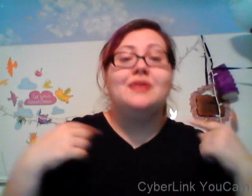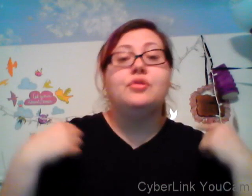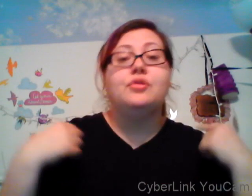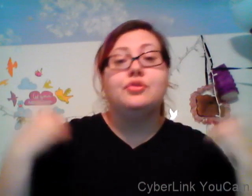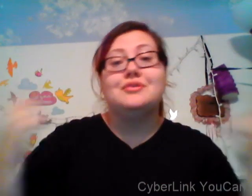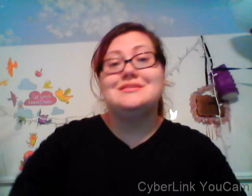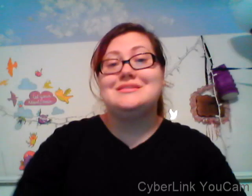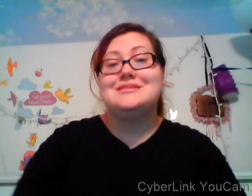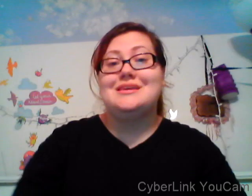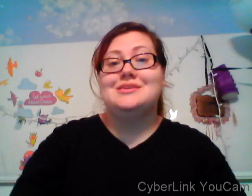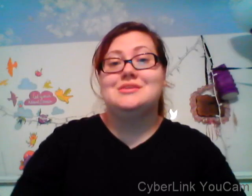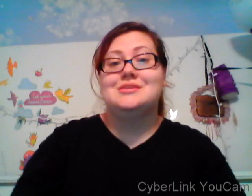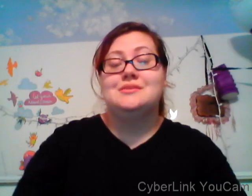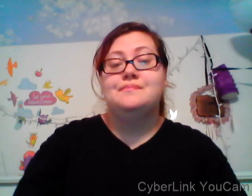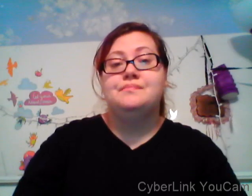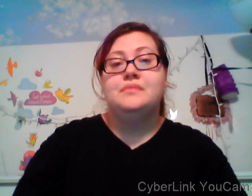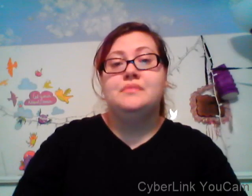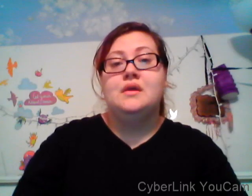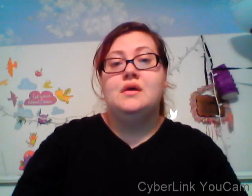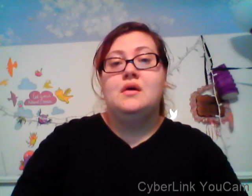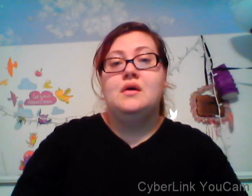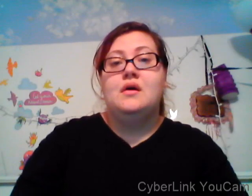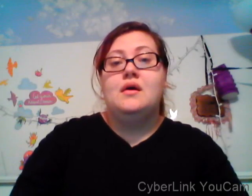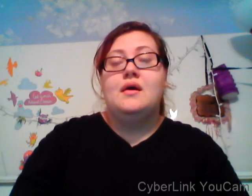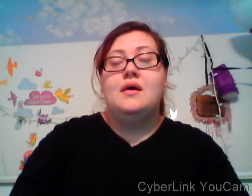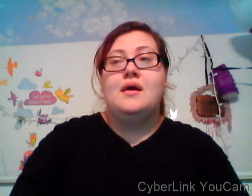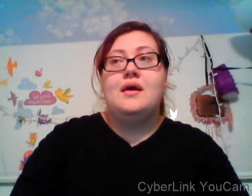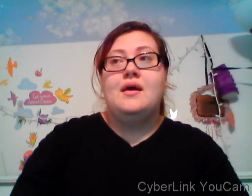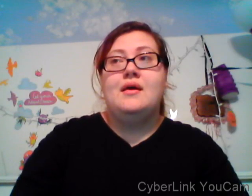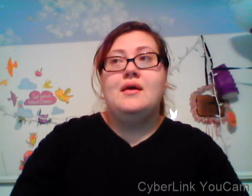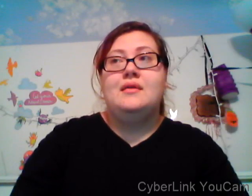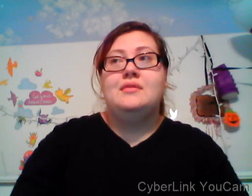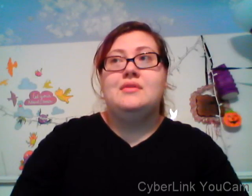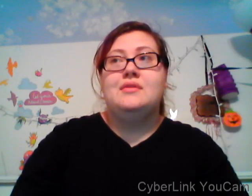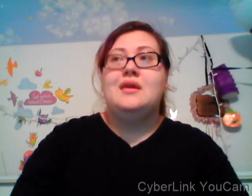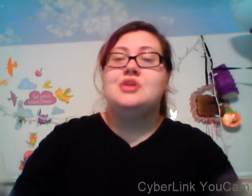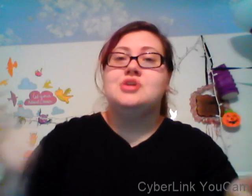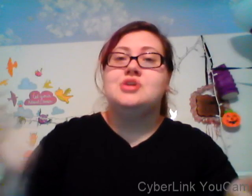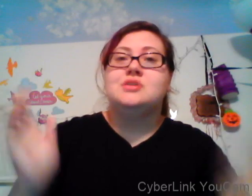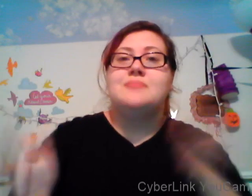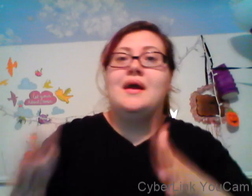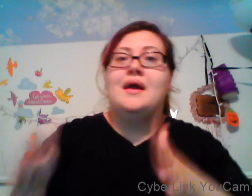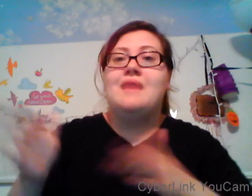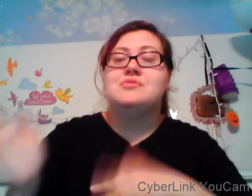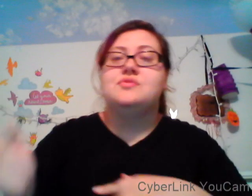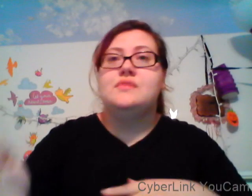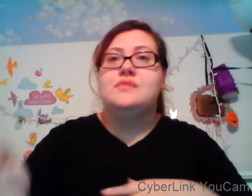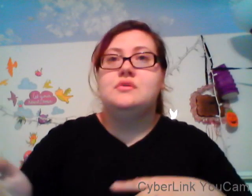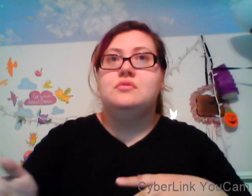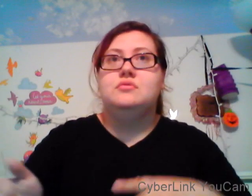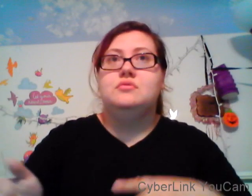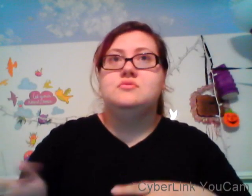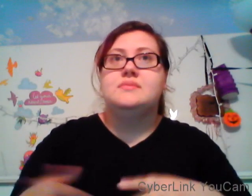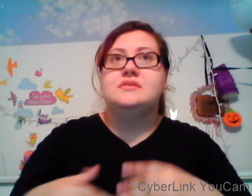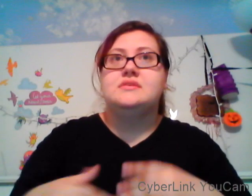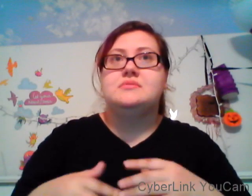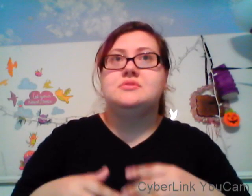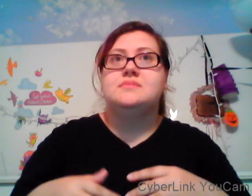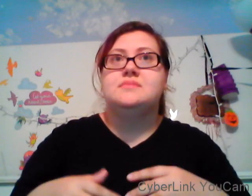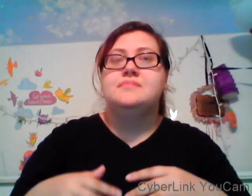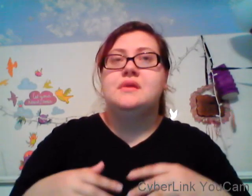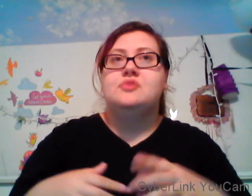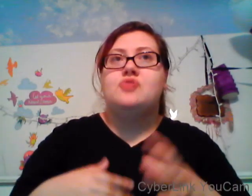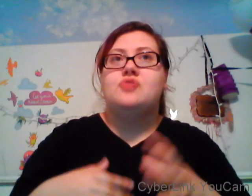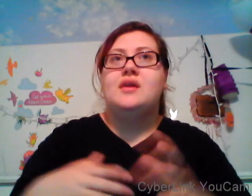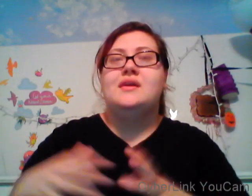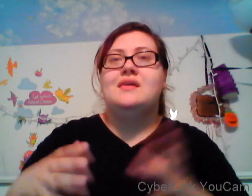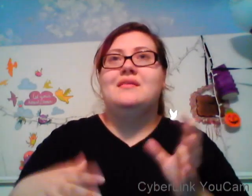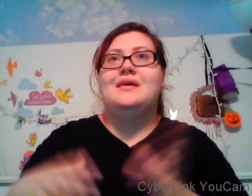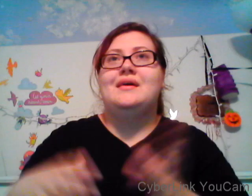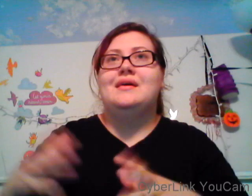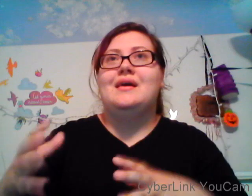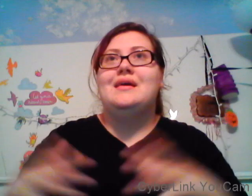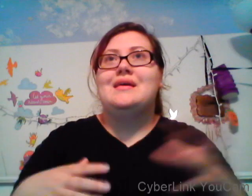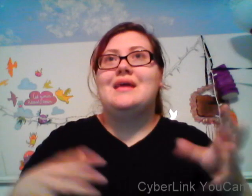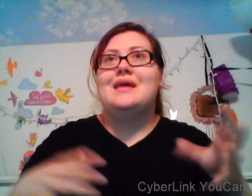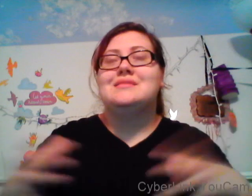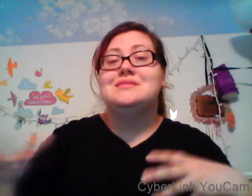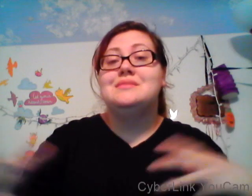December and one of my goals was to have 100 subscribers by December